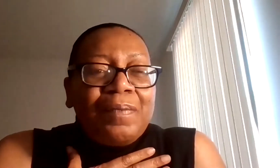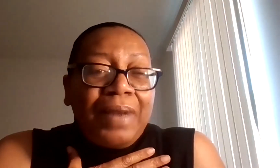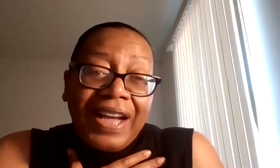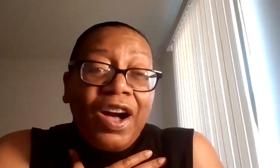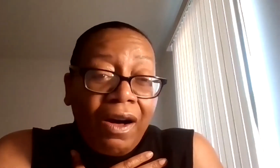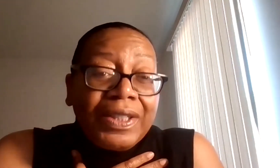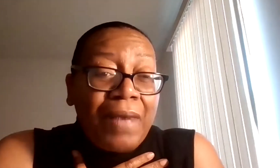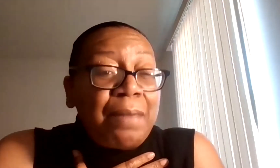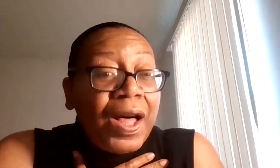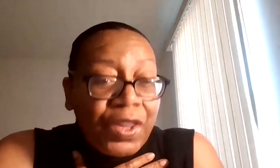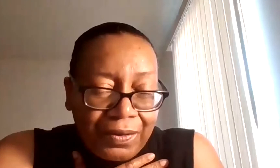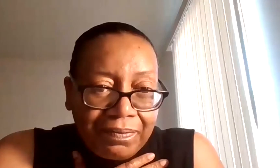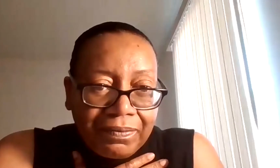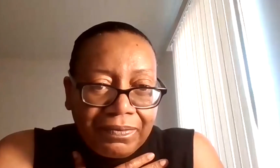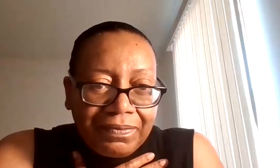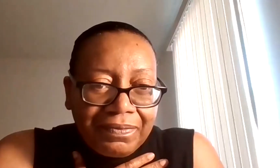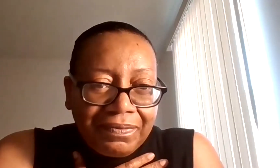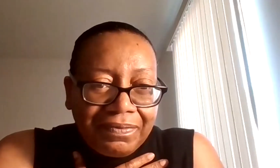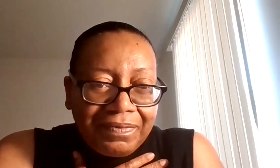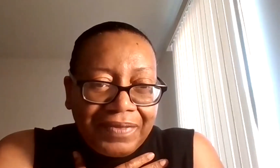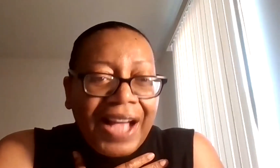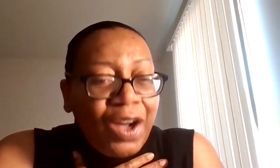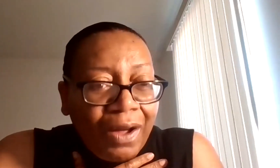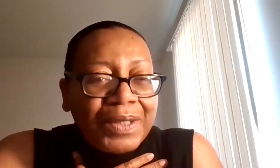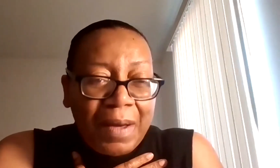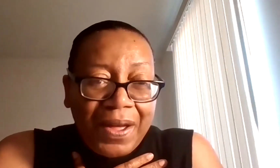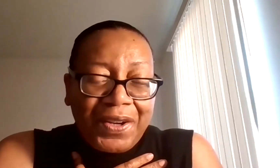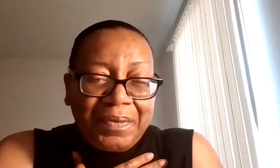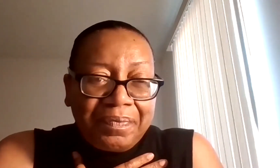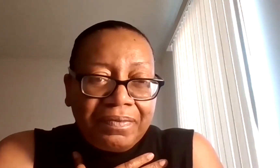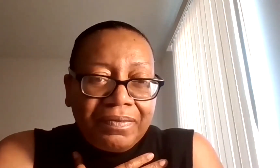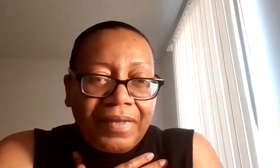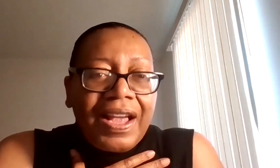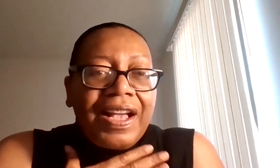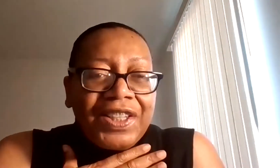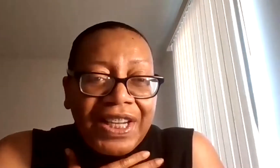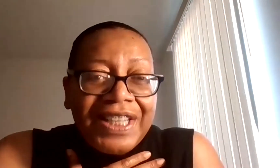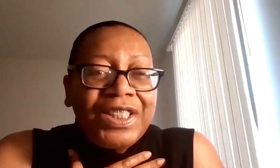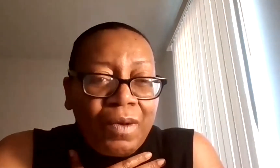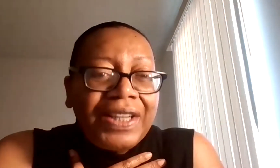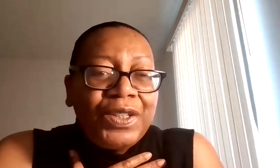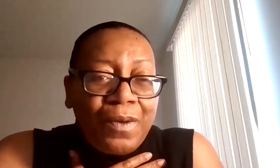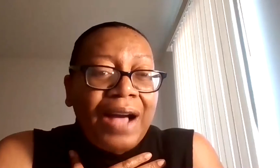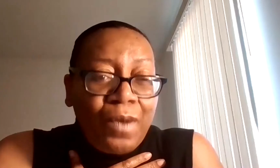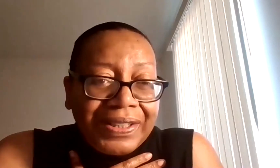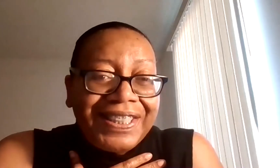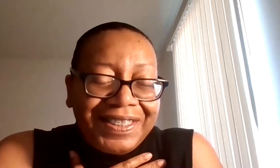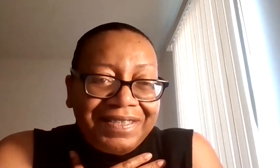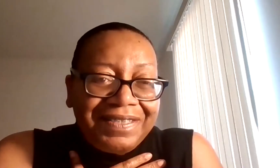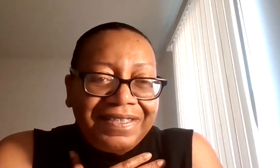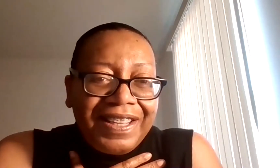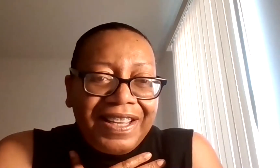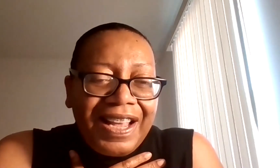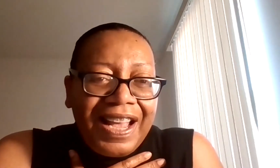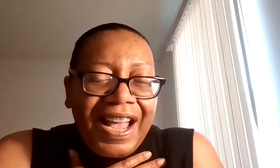But I called my mother. I called my mother. She is the one who I wanted.